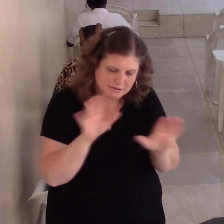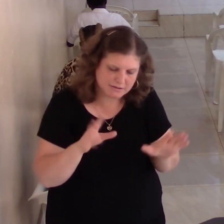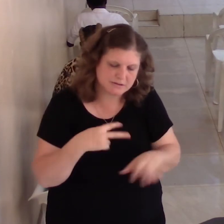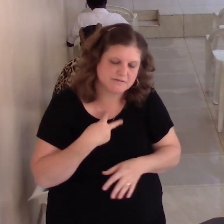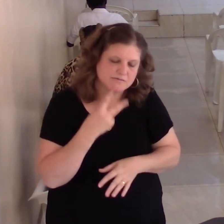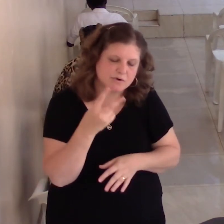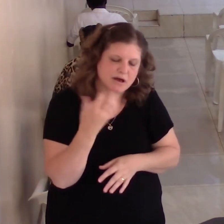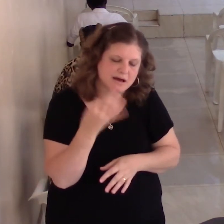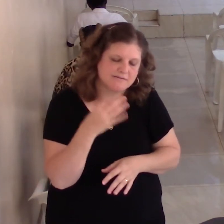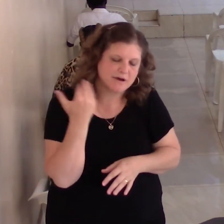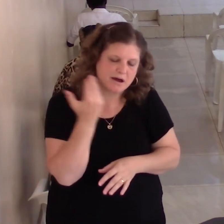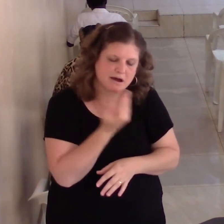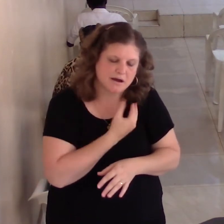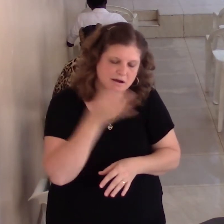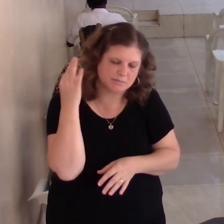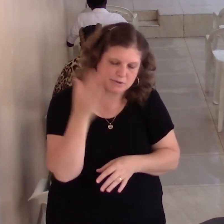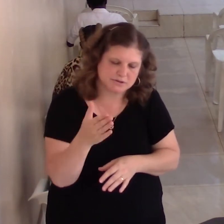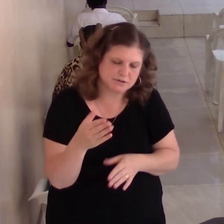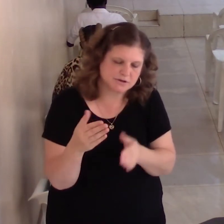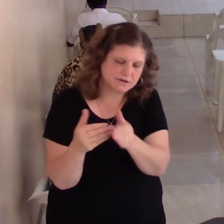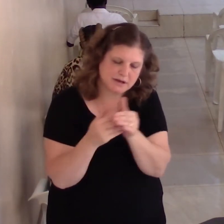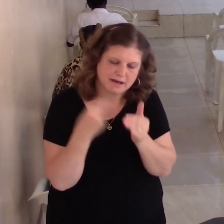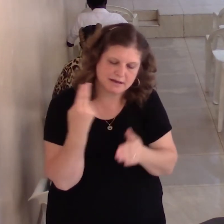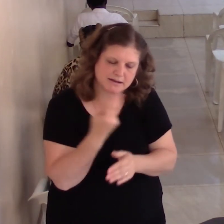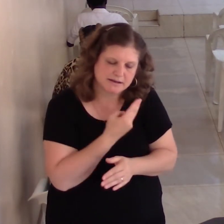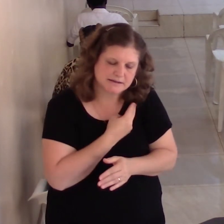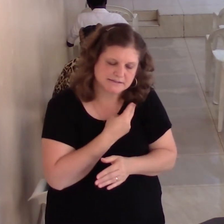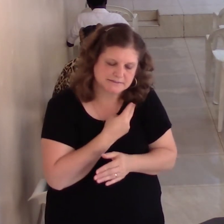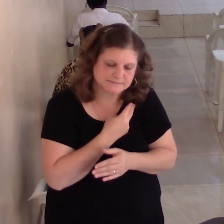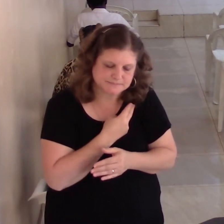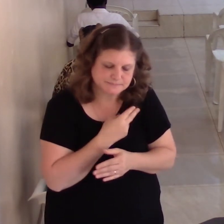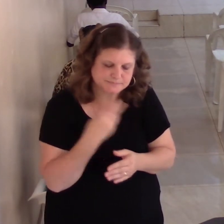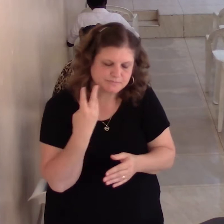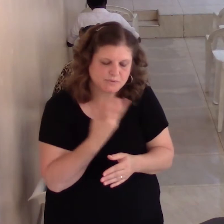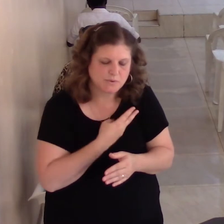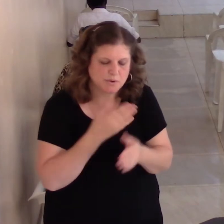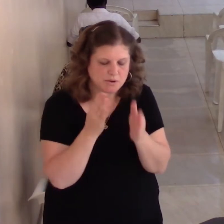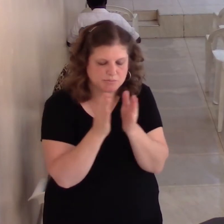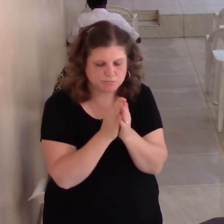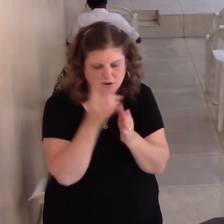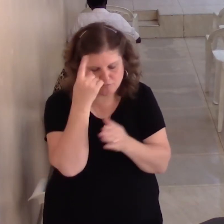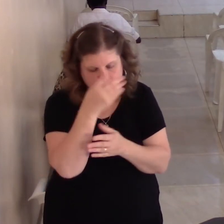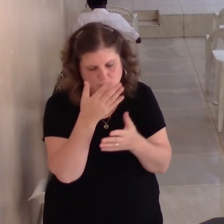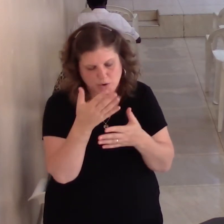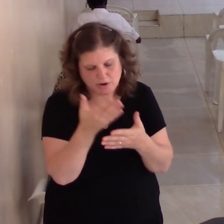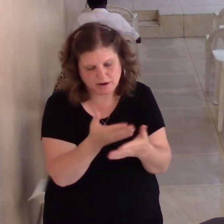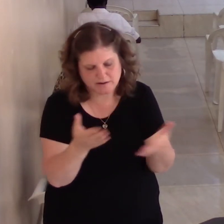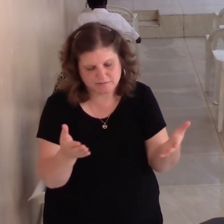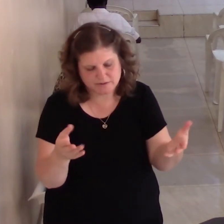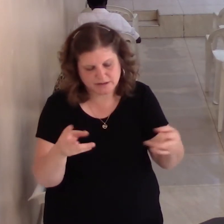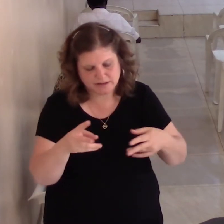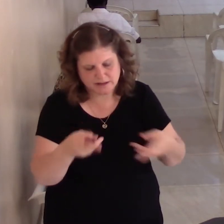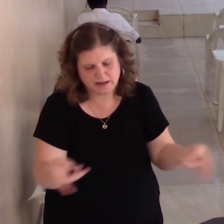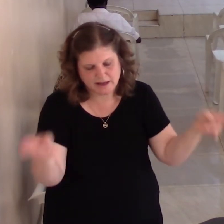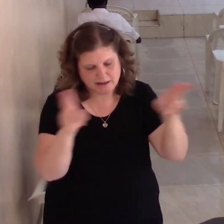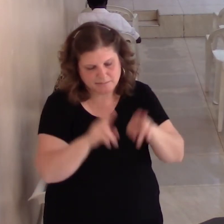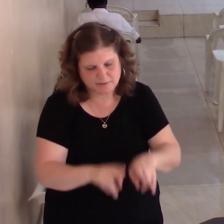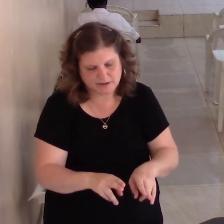We pray that you guide us, Heavenly Father. We pray for whatever is happening in your church across the world, Heavenly Father. Because